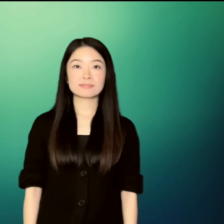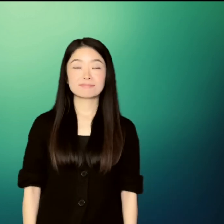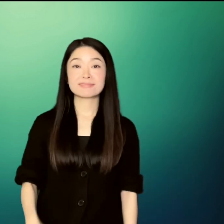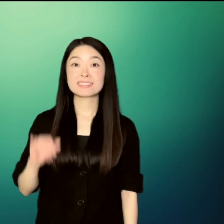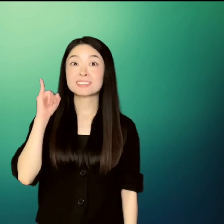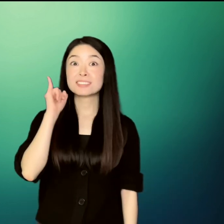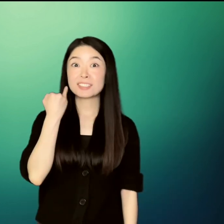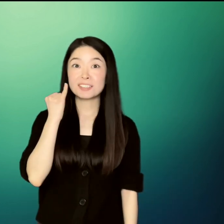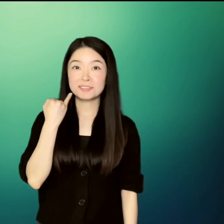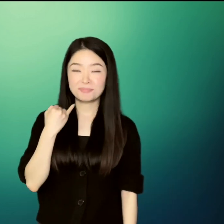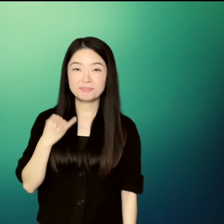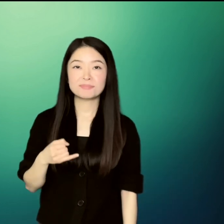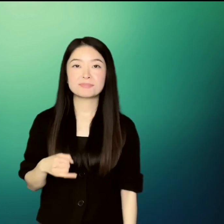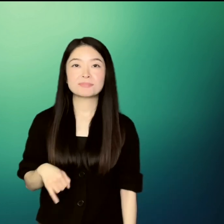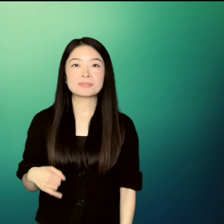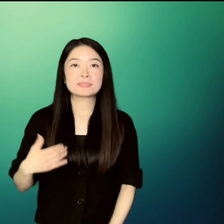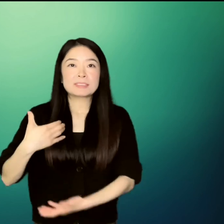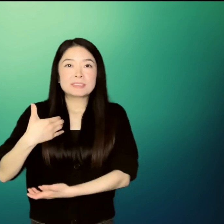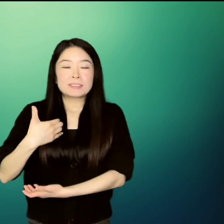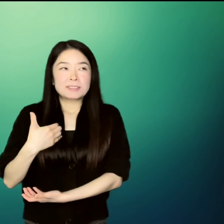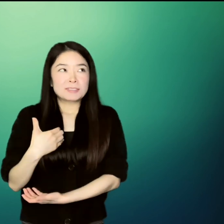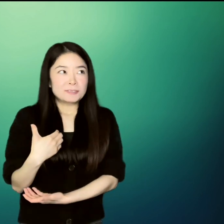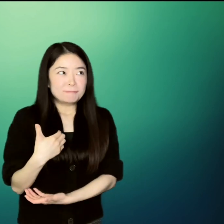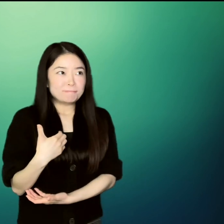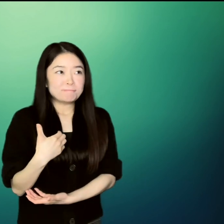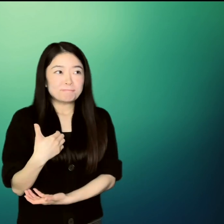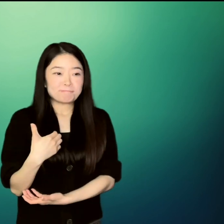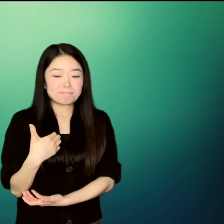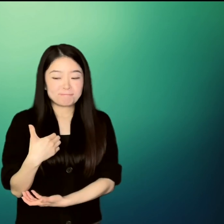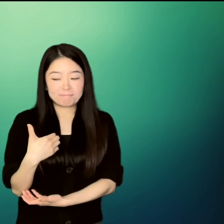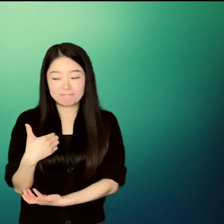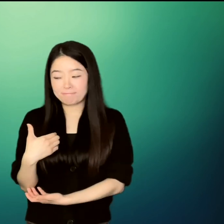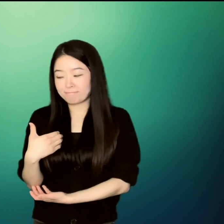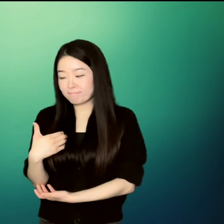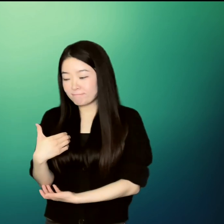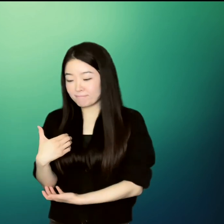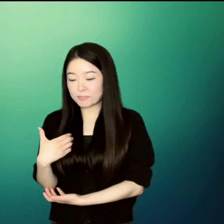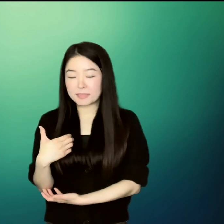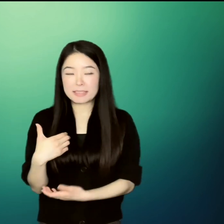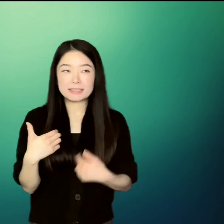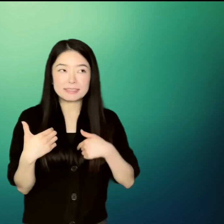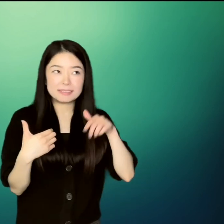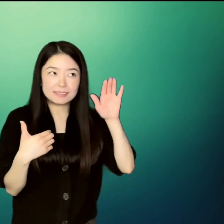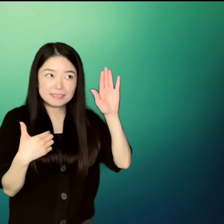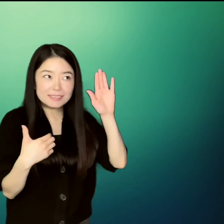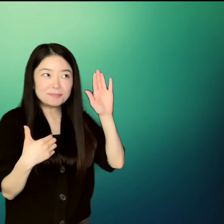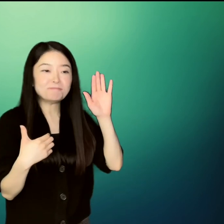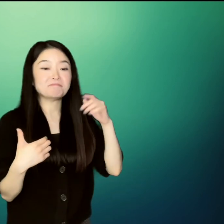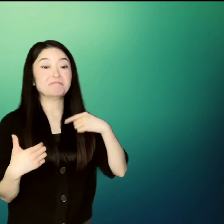Joey. Joey looked embarrassed. Um, well, I took it.